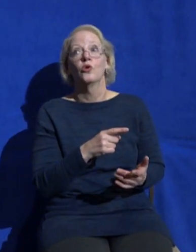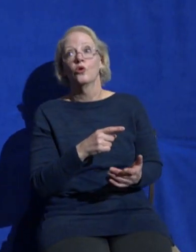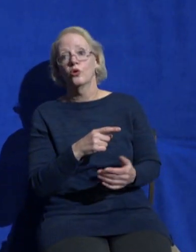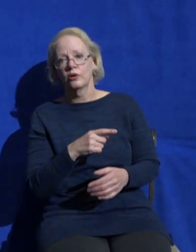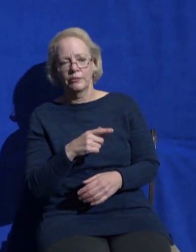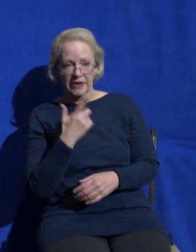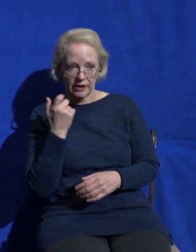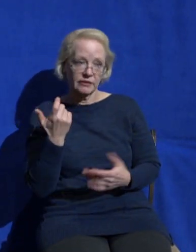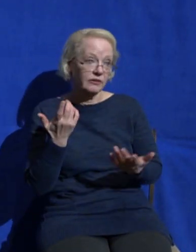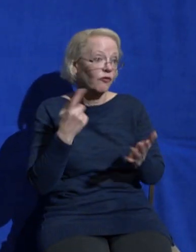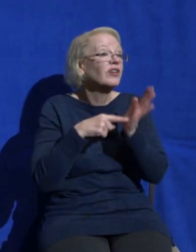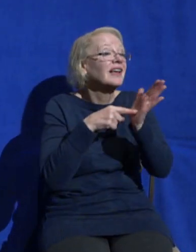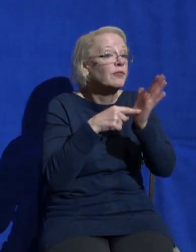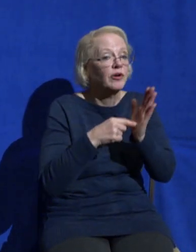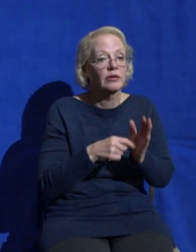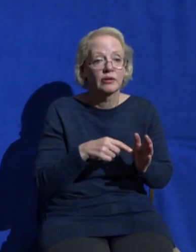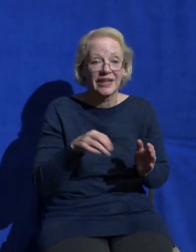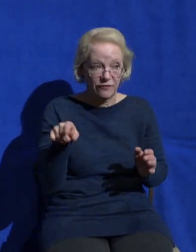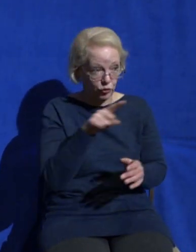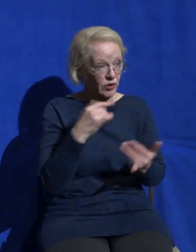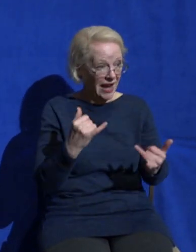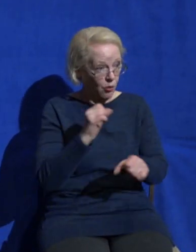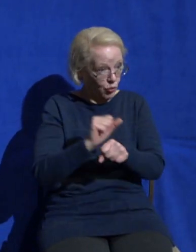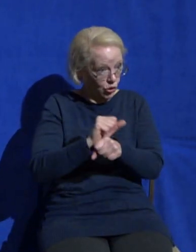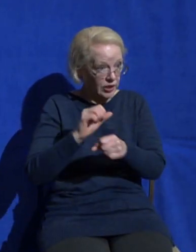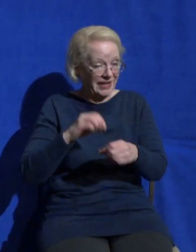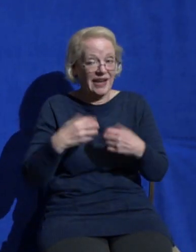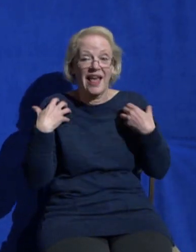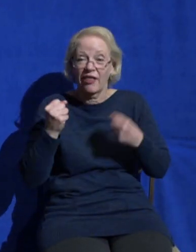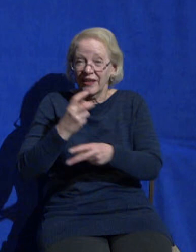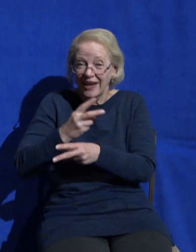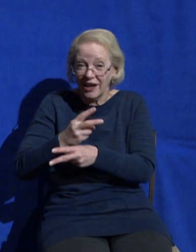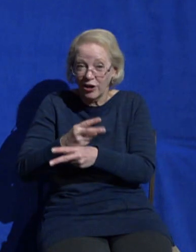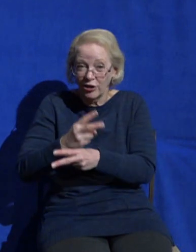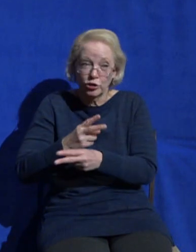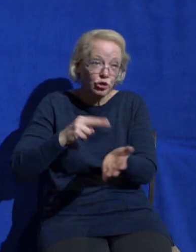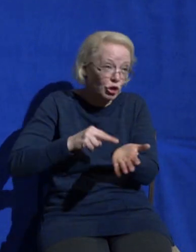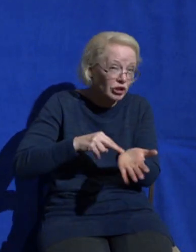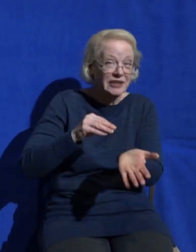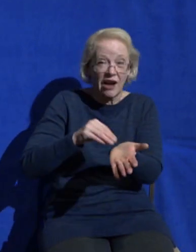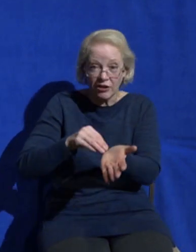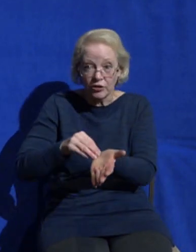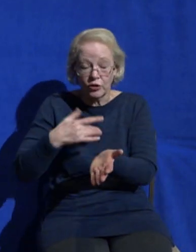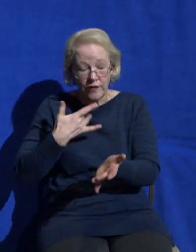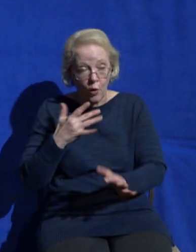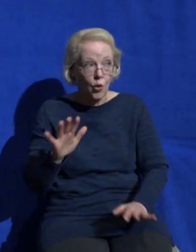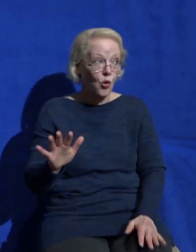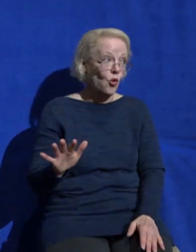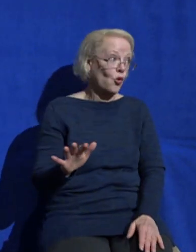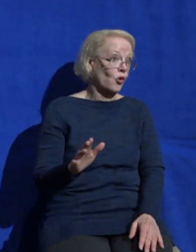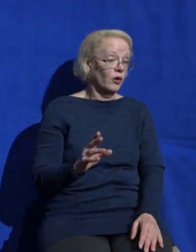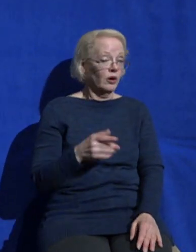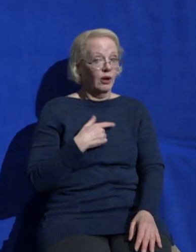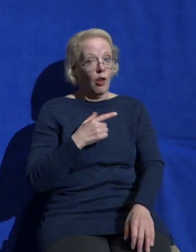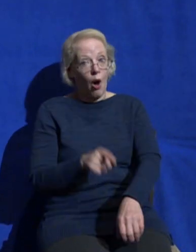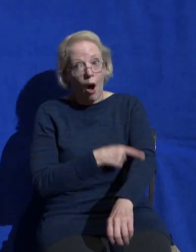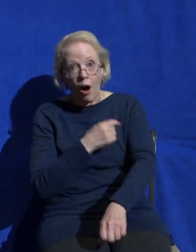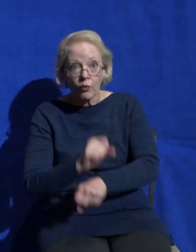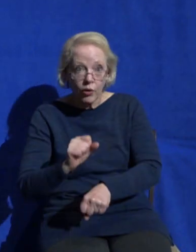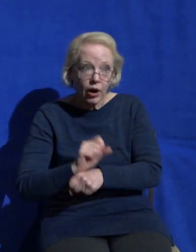and you're coming back and you're fried and tired and then you're back on call you gotta get back I think about moms with young kids you're like I mean